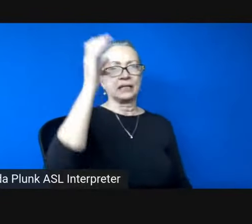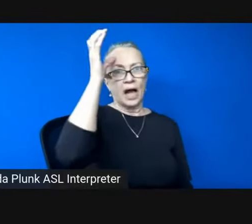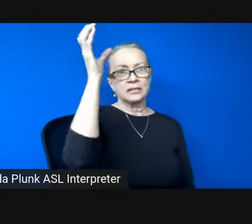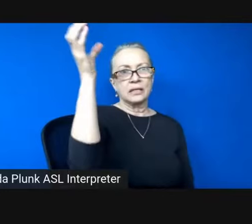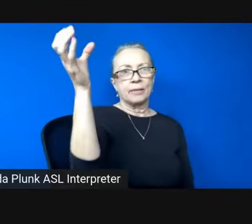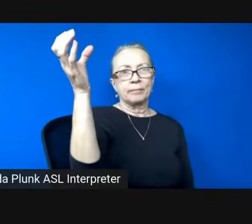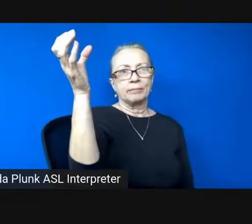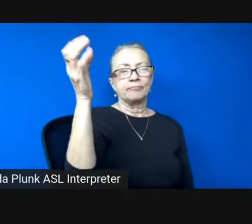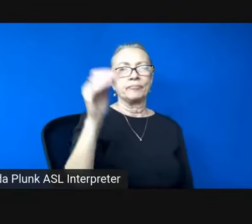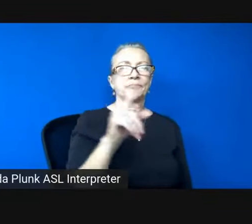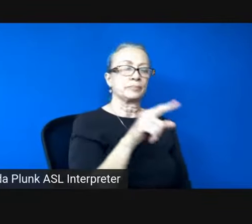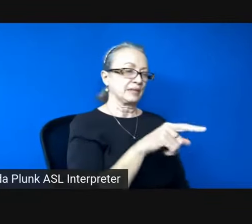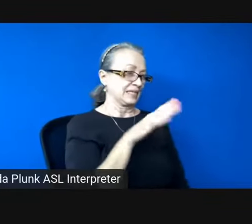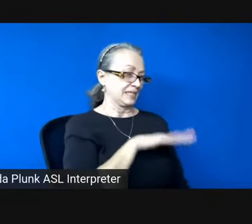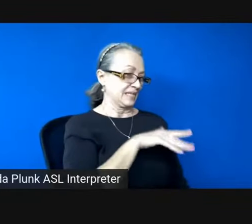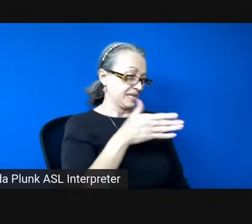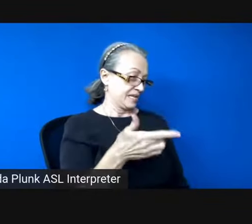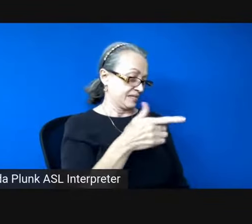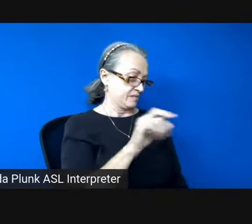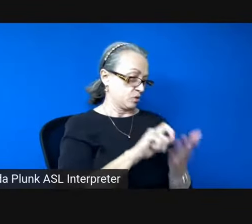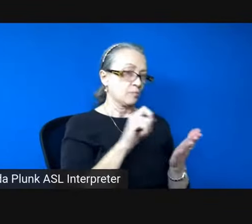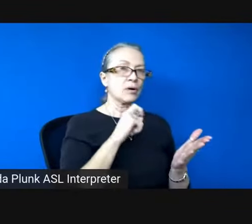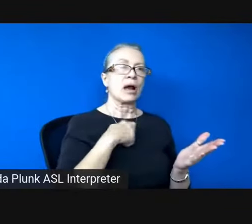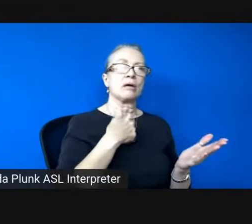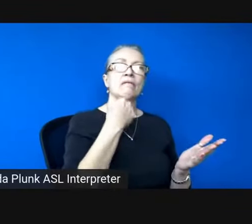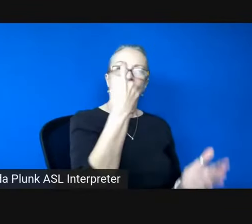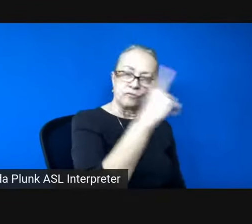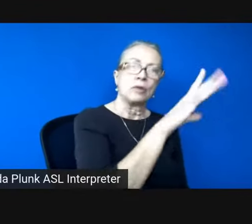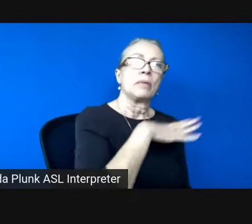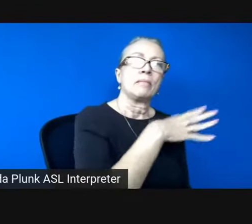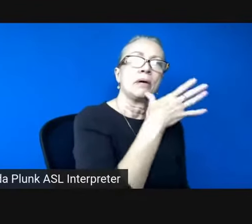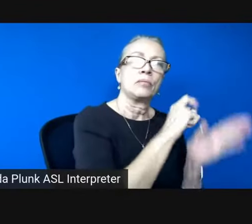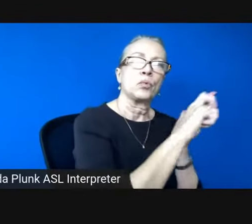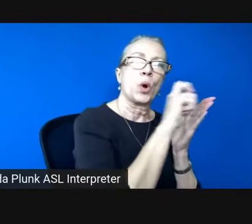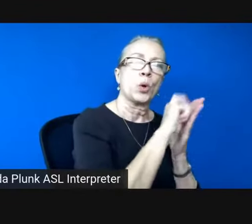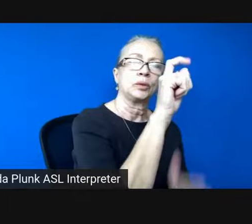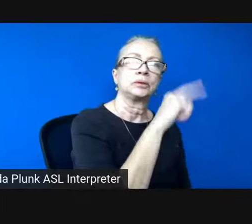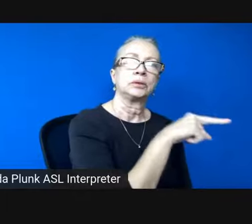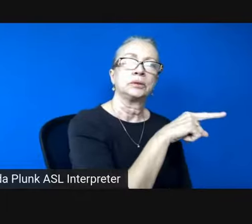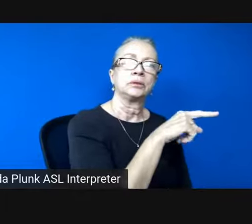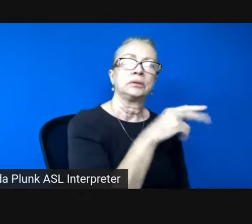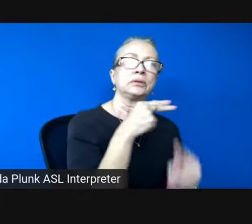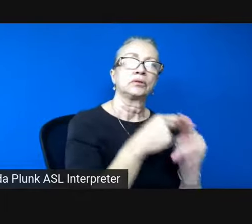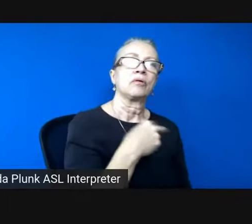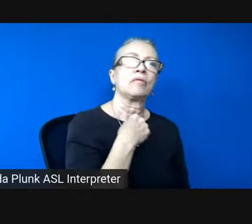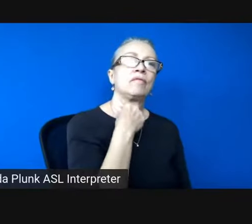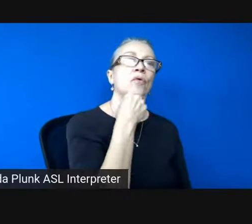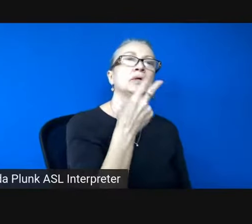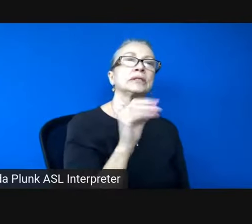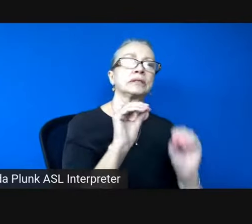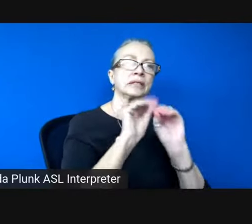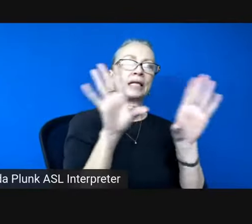So this next poem I wrote for her. It's called Voice Clear As.